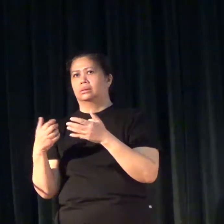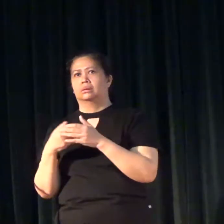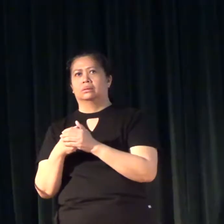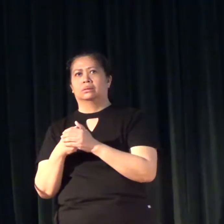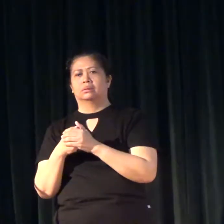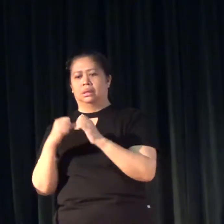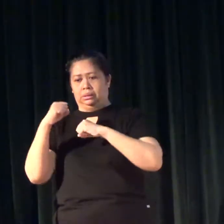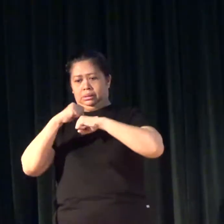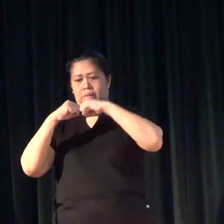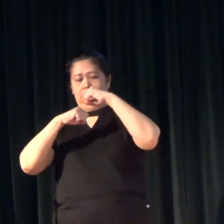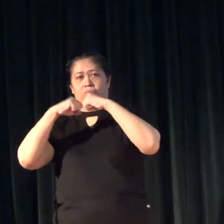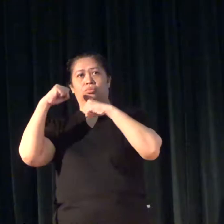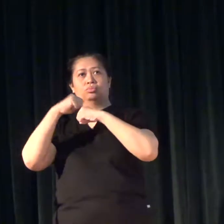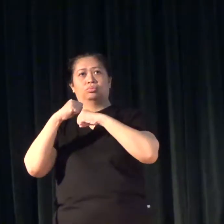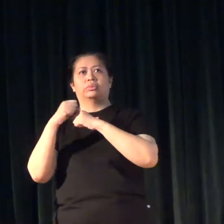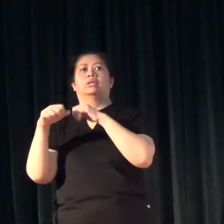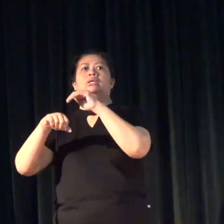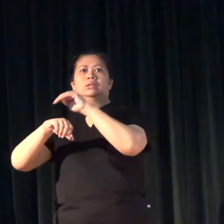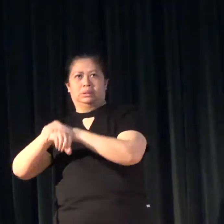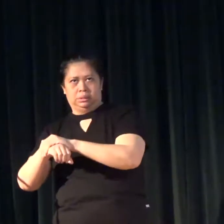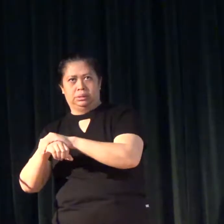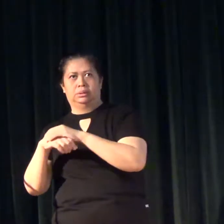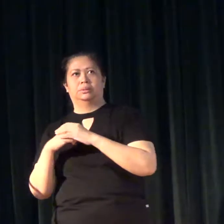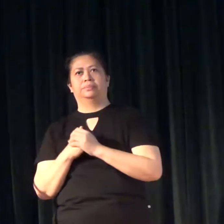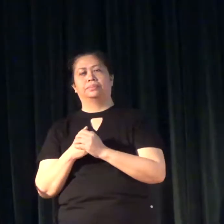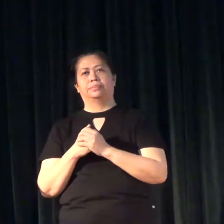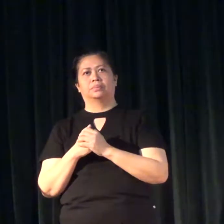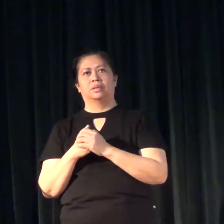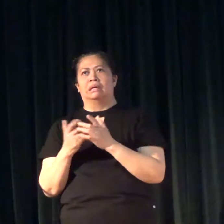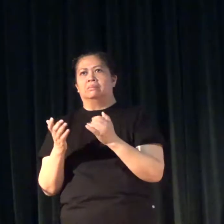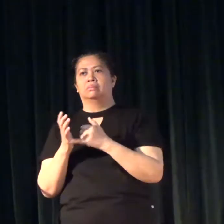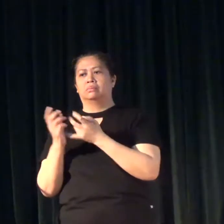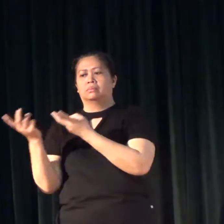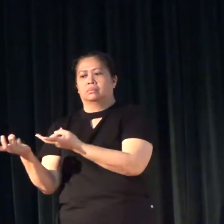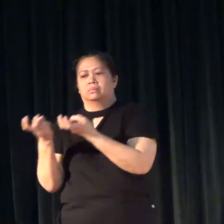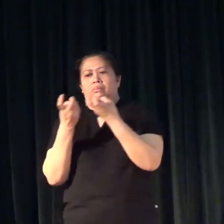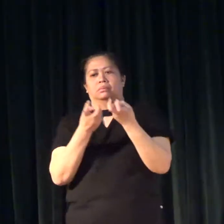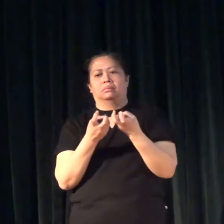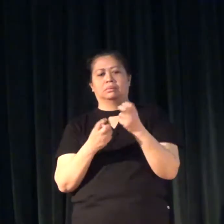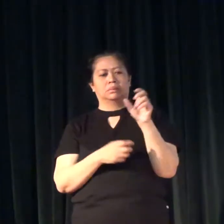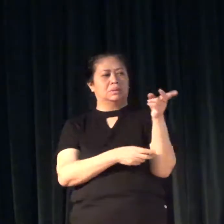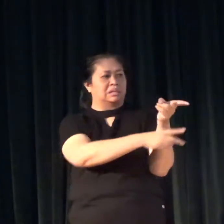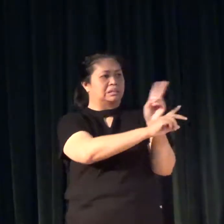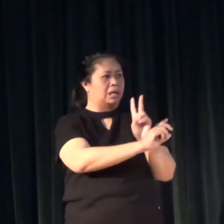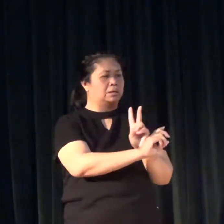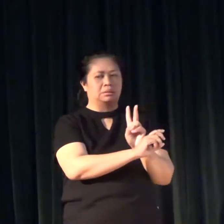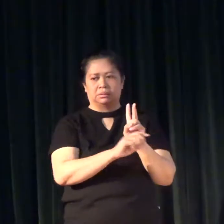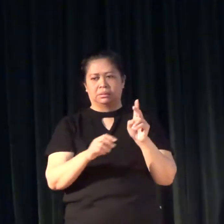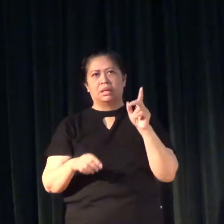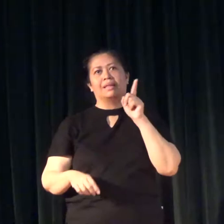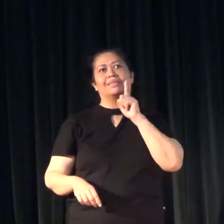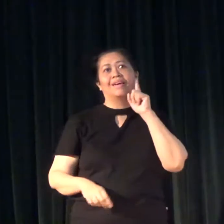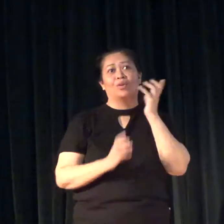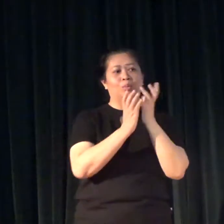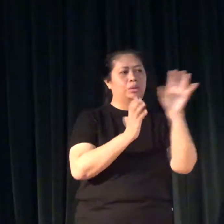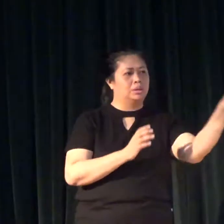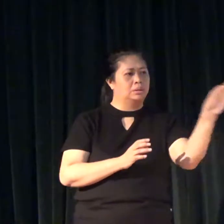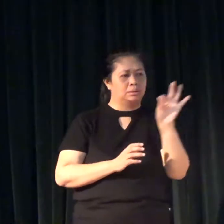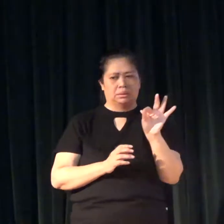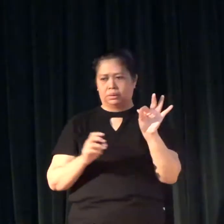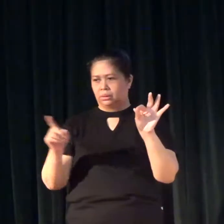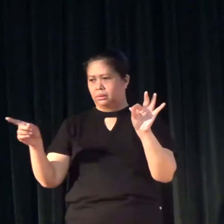The structure is English. We just borrow signs used by the deaf community